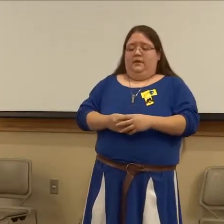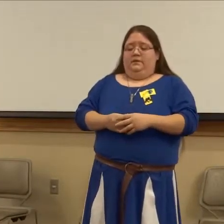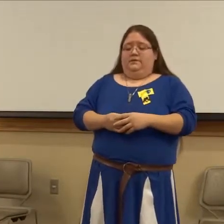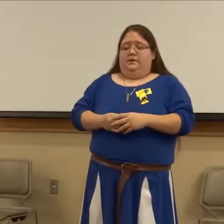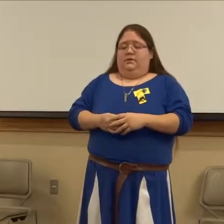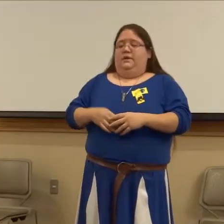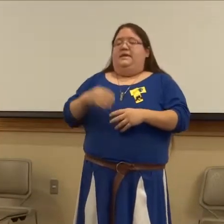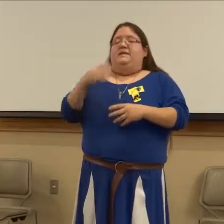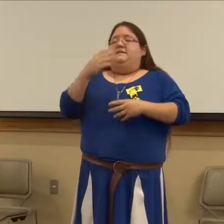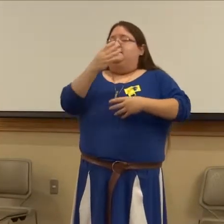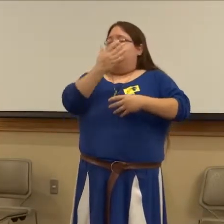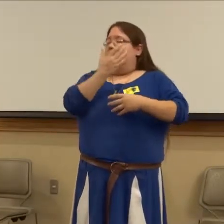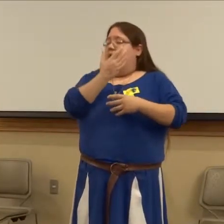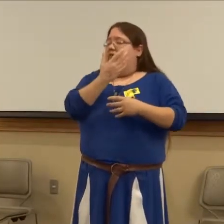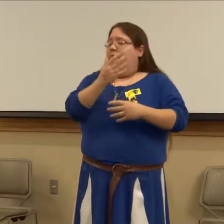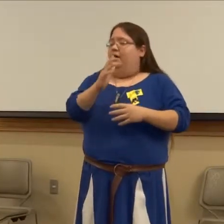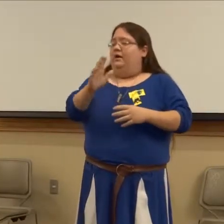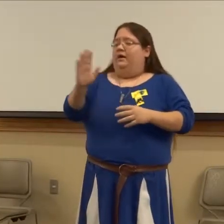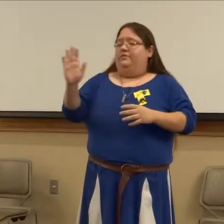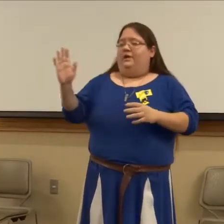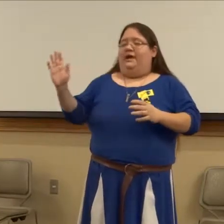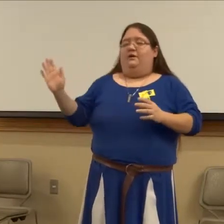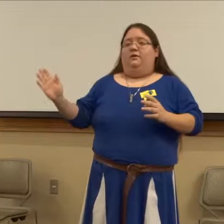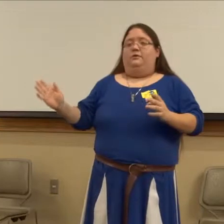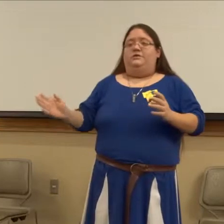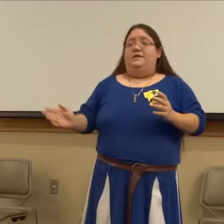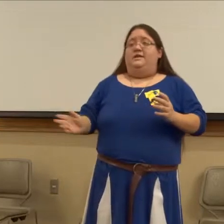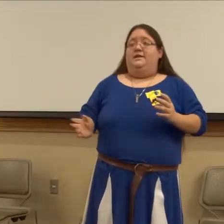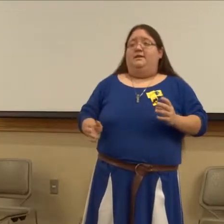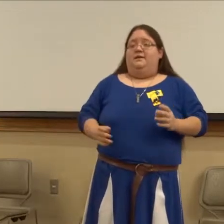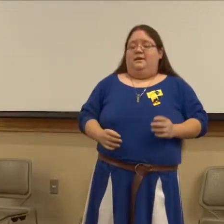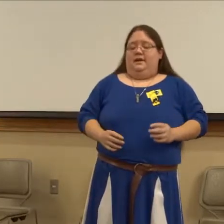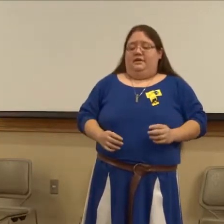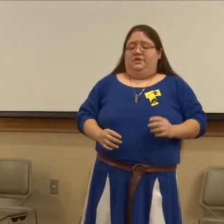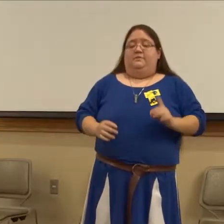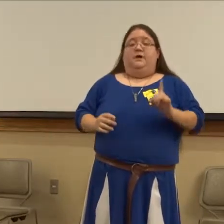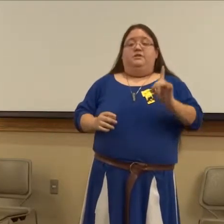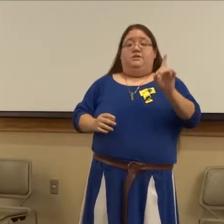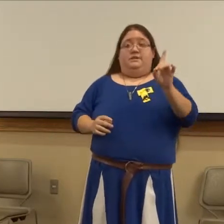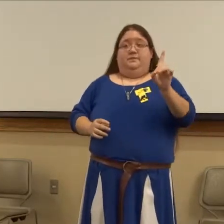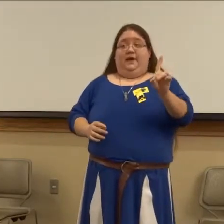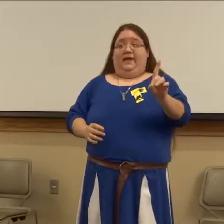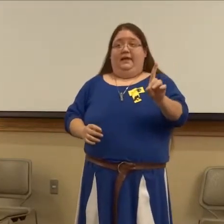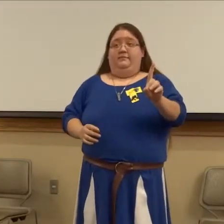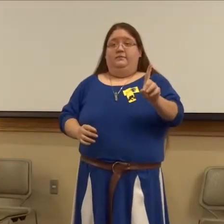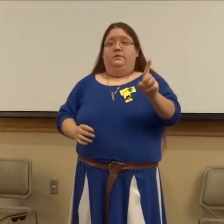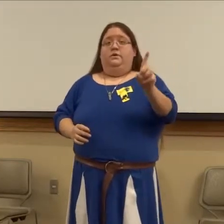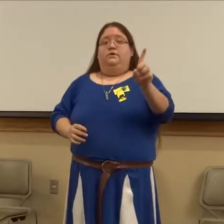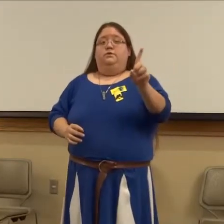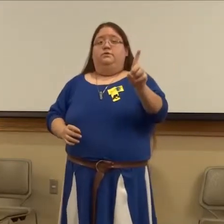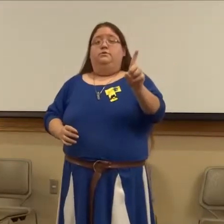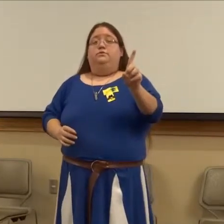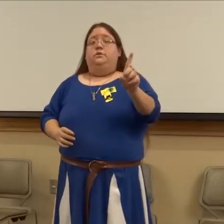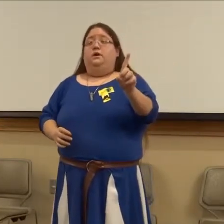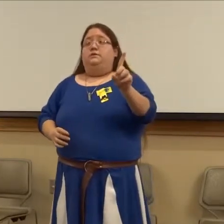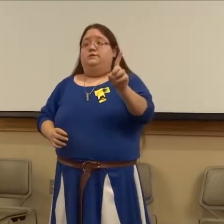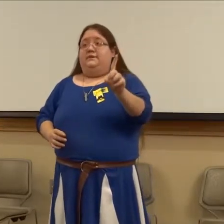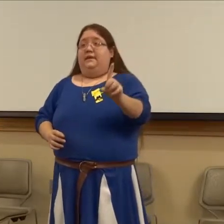So, he kisses his wife, Maka, of the red hair, on the cheek, and she admonishes him again, do not tell